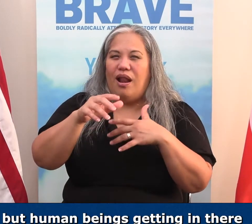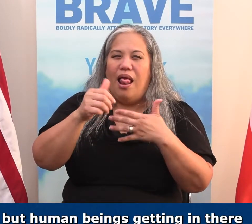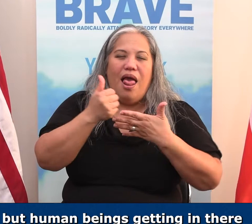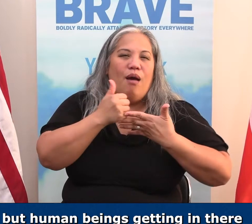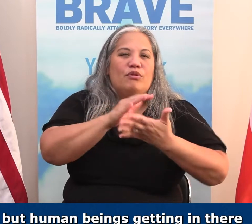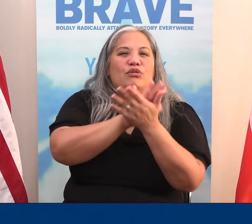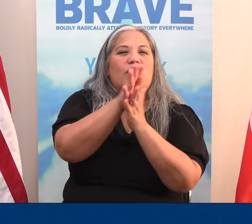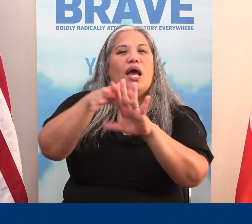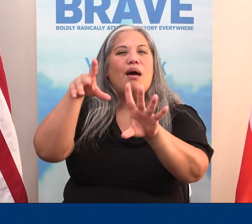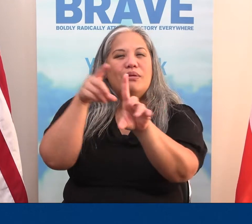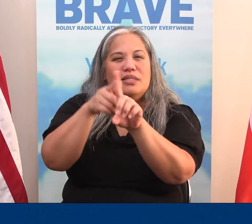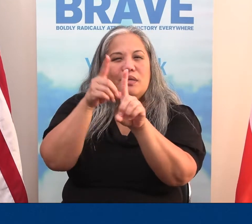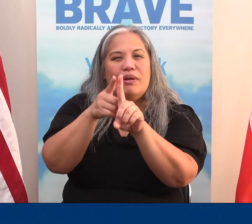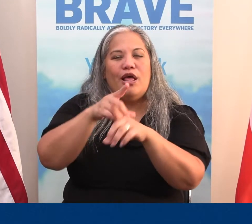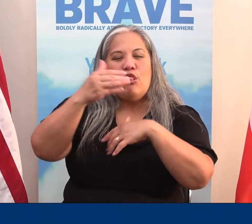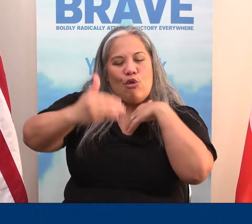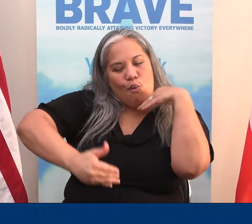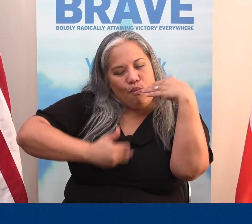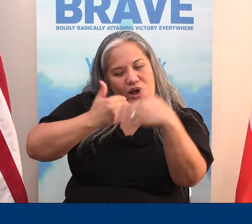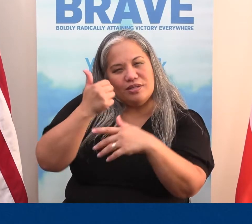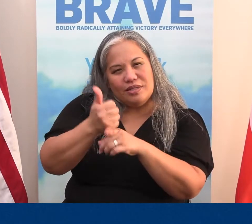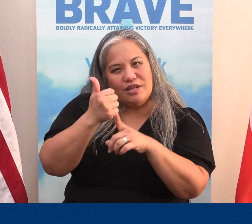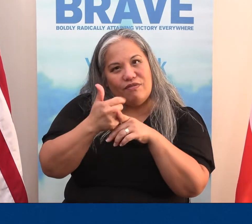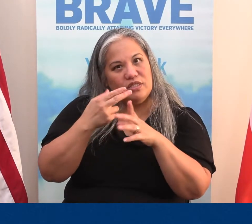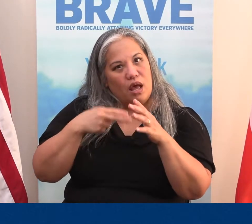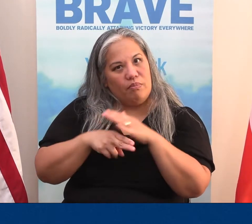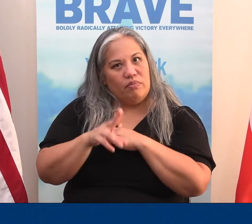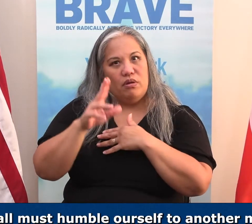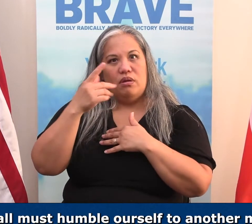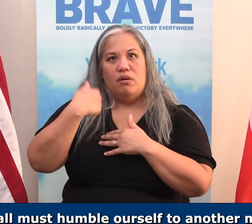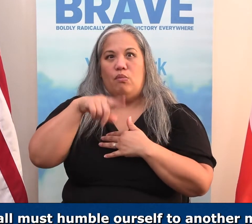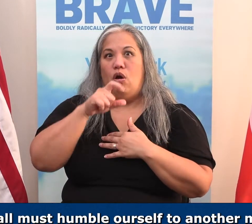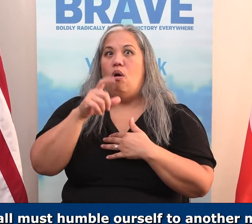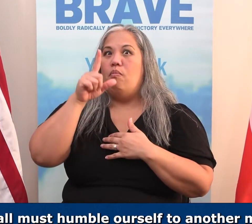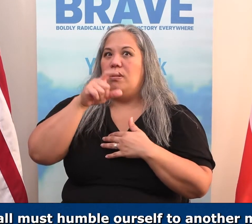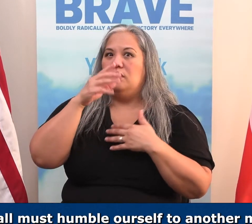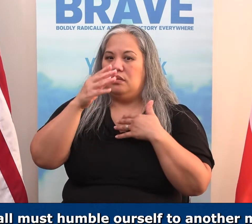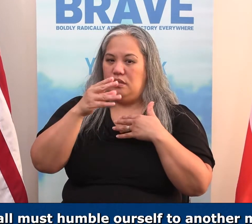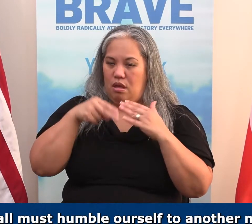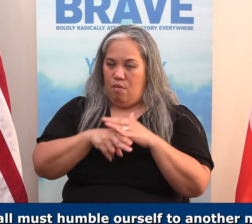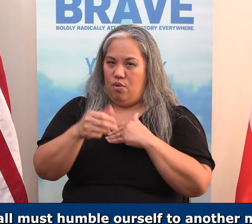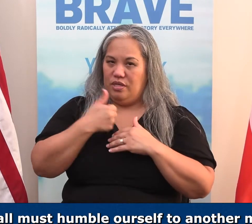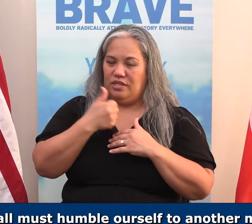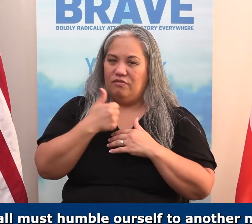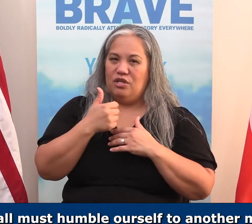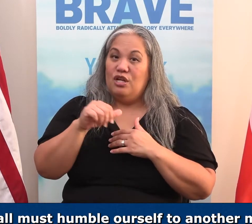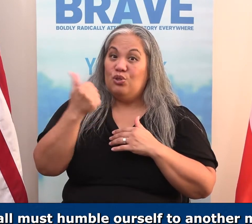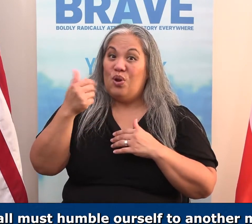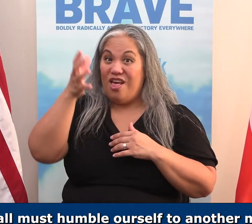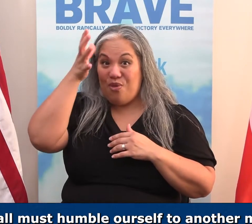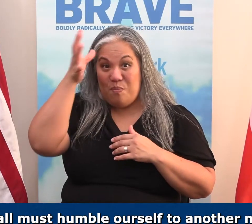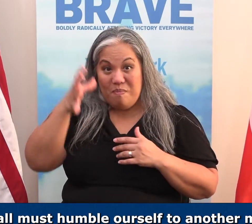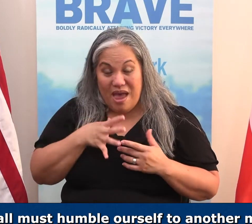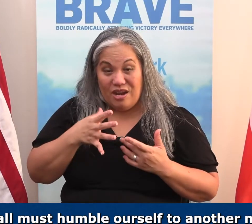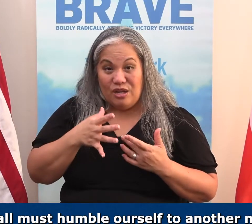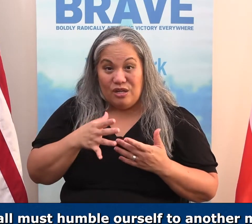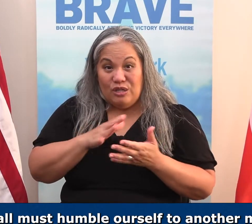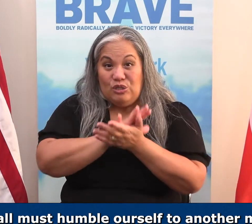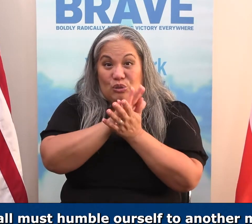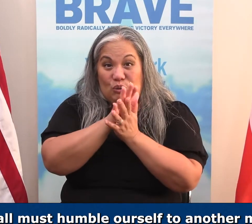disciple. The process itself is humbling. We all must humble ourselves to another man in order to